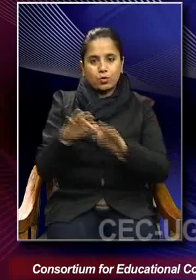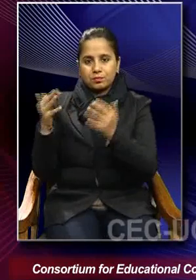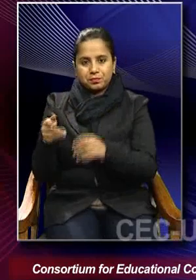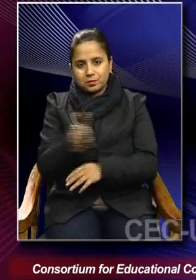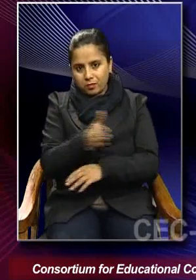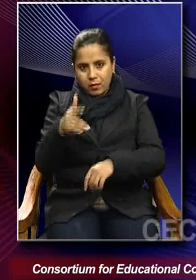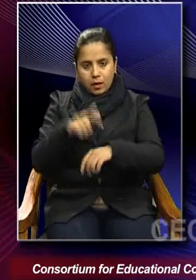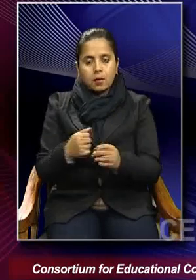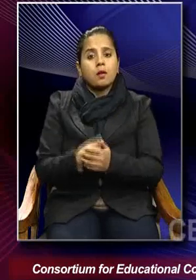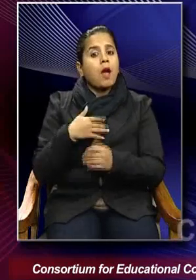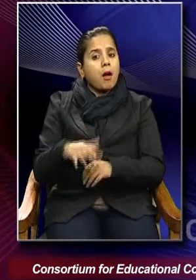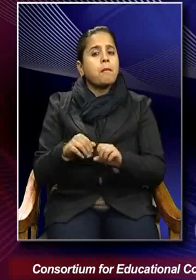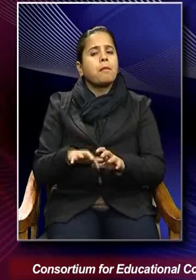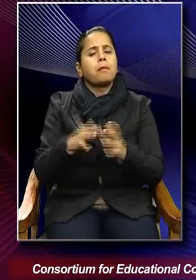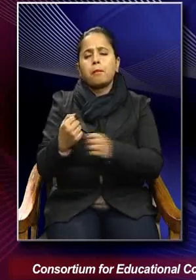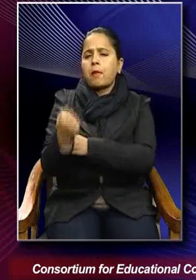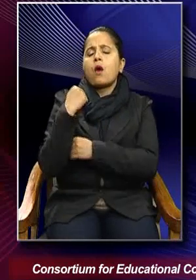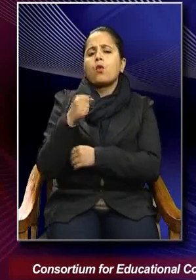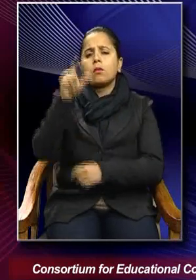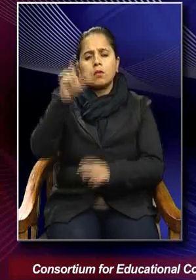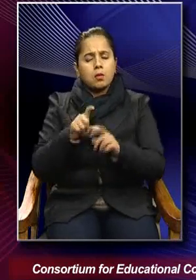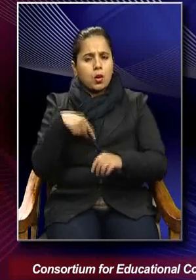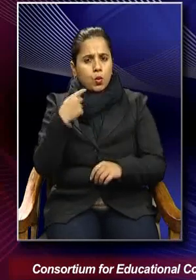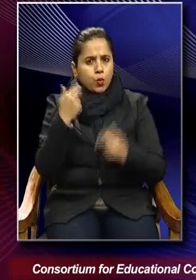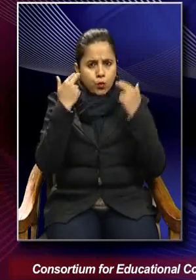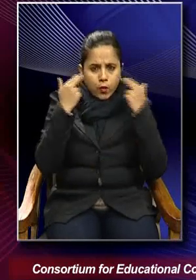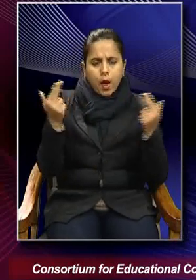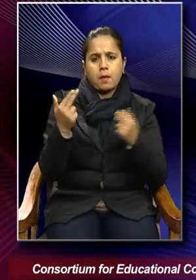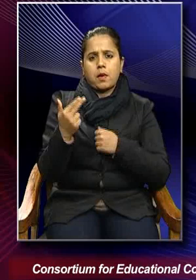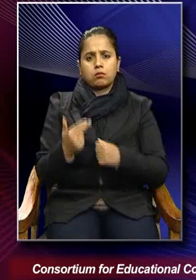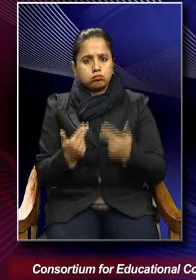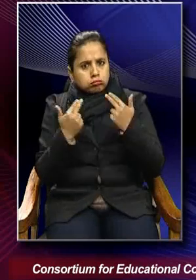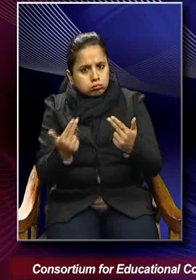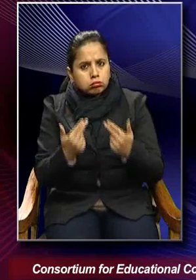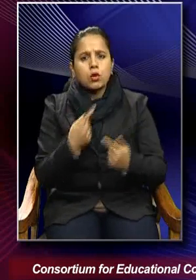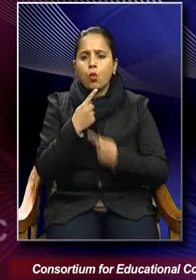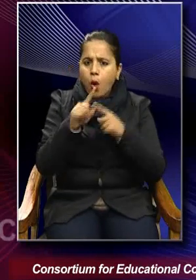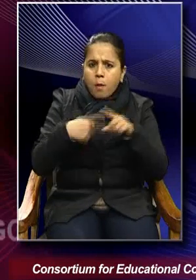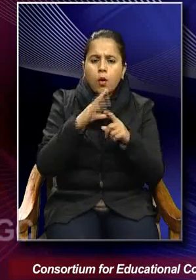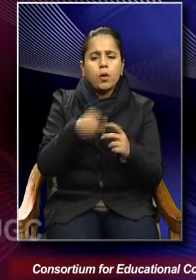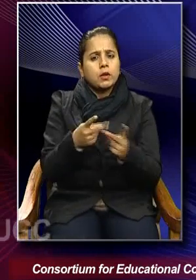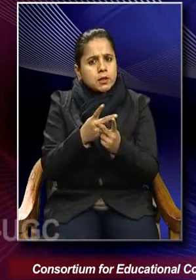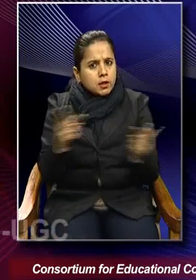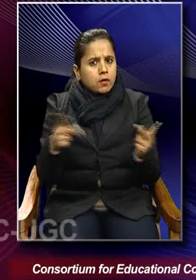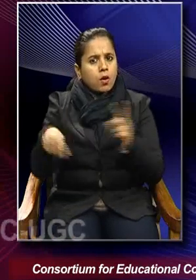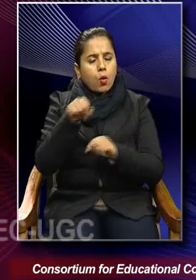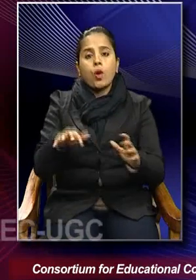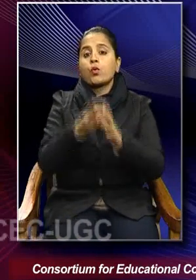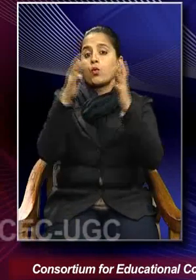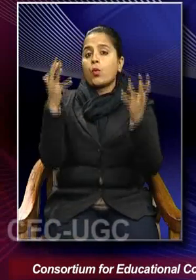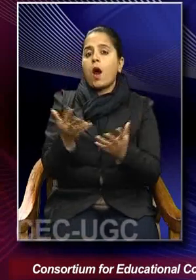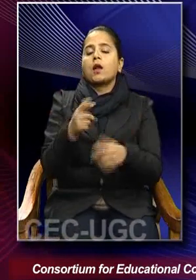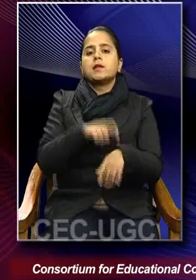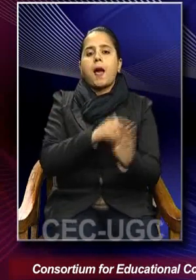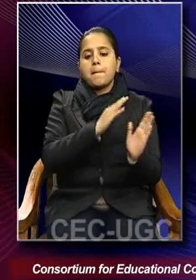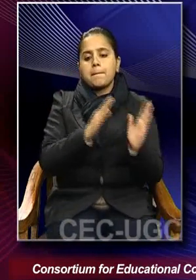world statesmen who are talking about a different kind of world order